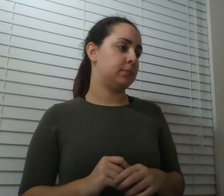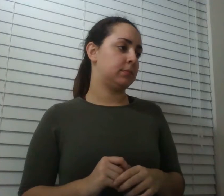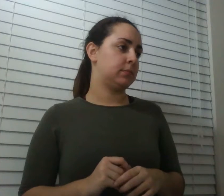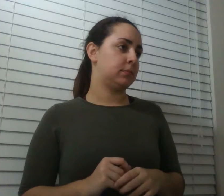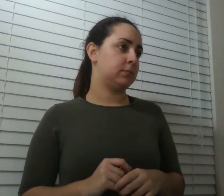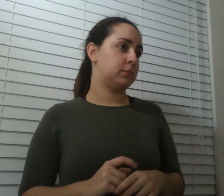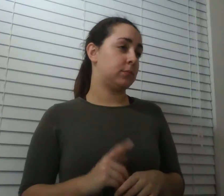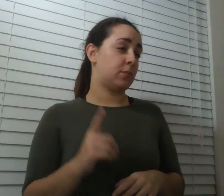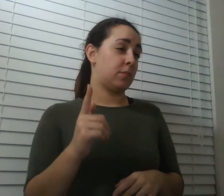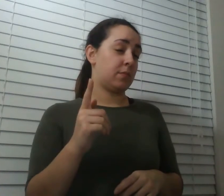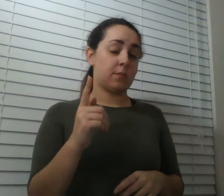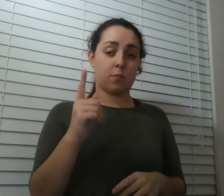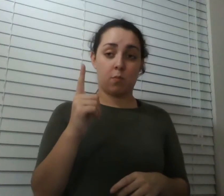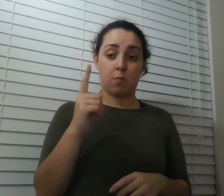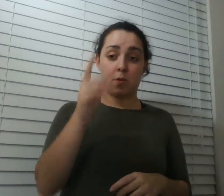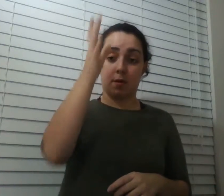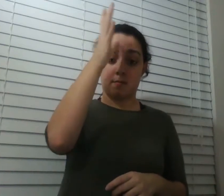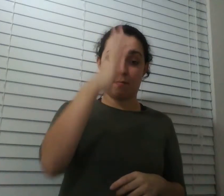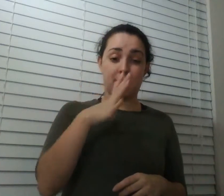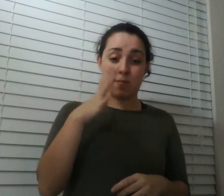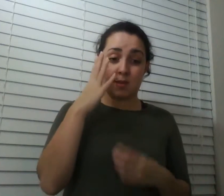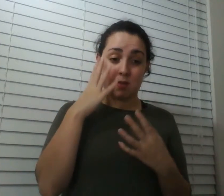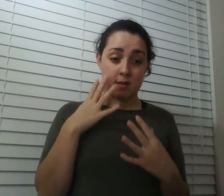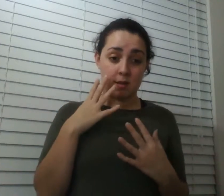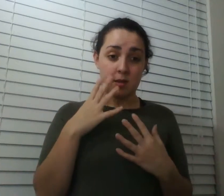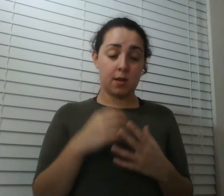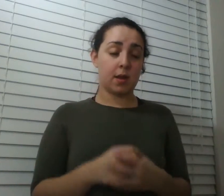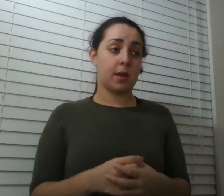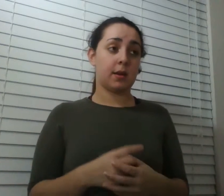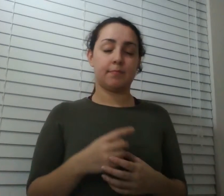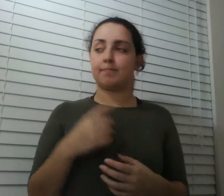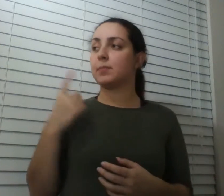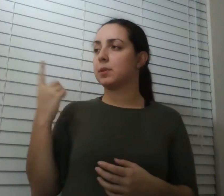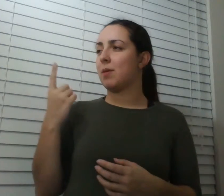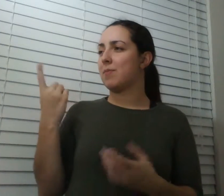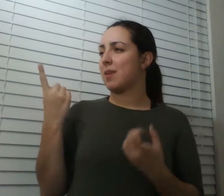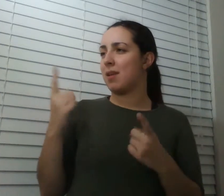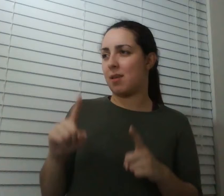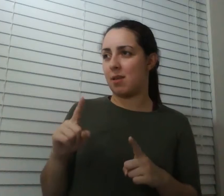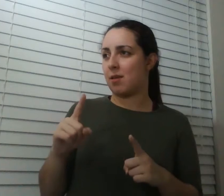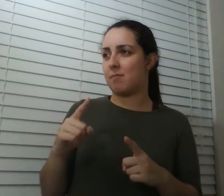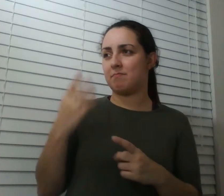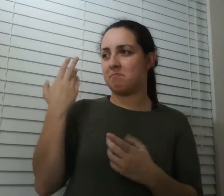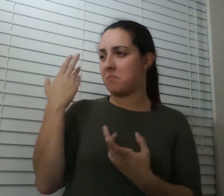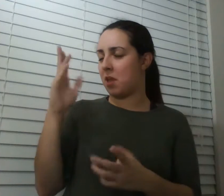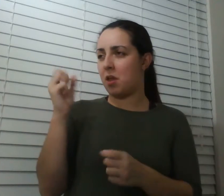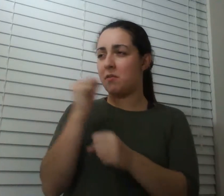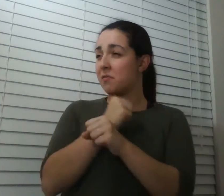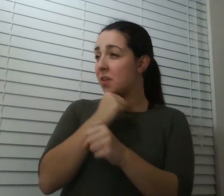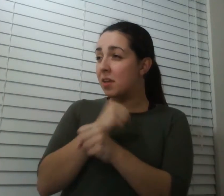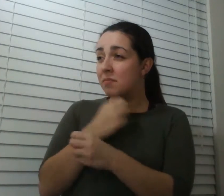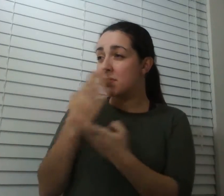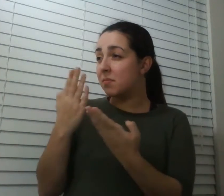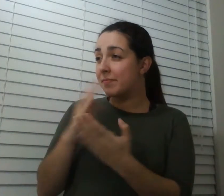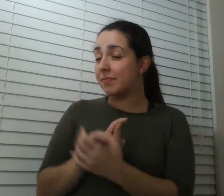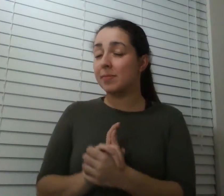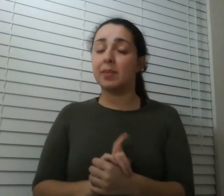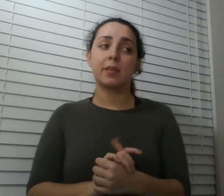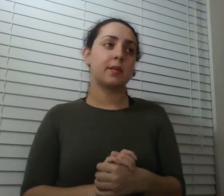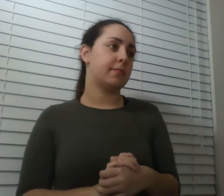upset something's just happened you can hear something screaming from out here i don't know some kind of like yeah look you know i say what i need to say that's what i do